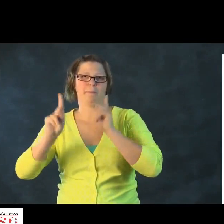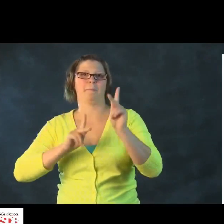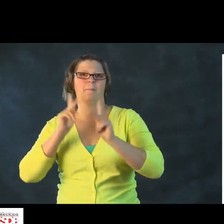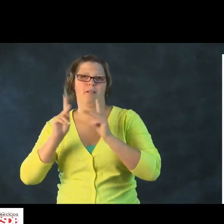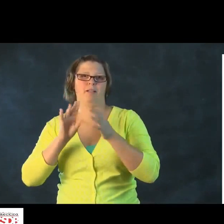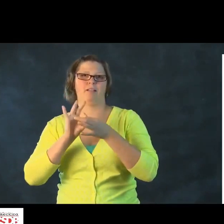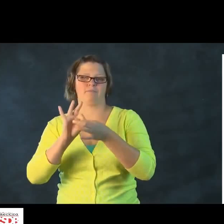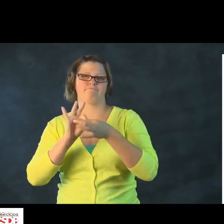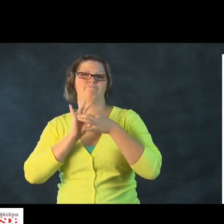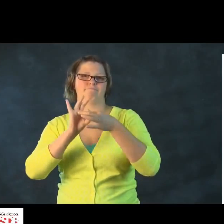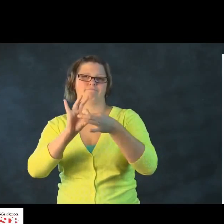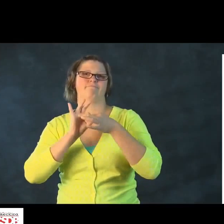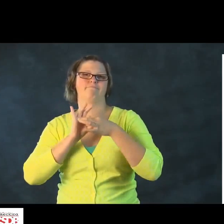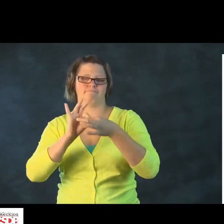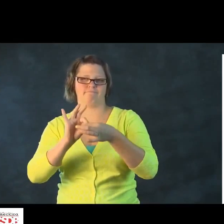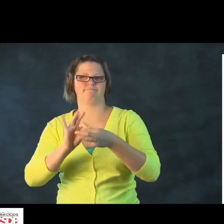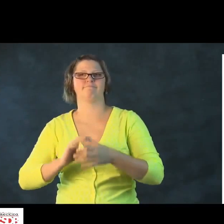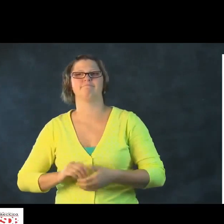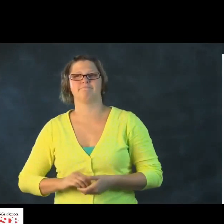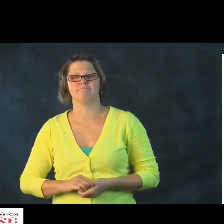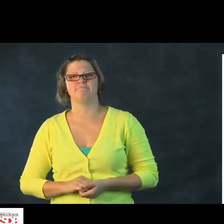is used for bonding with people.